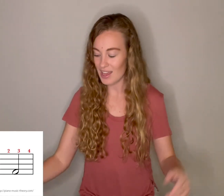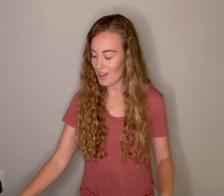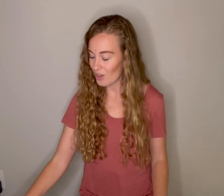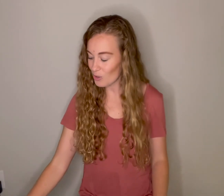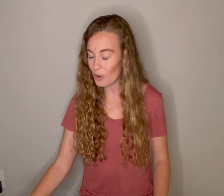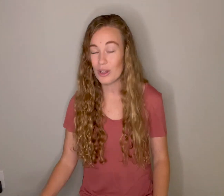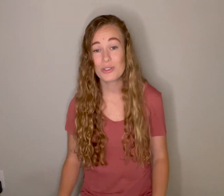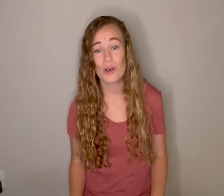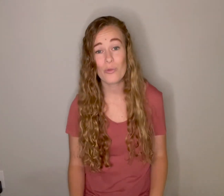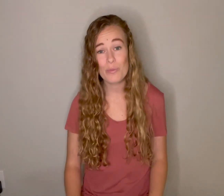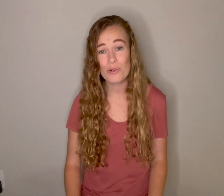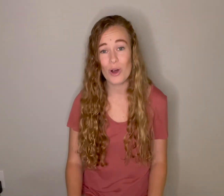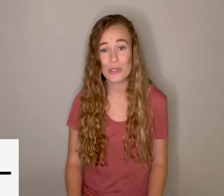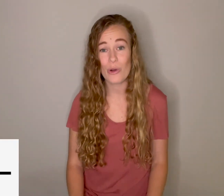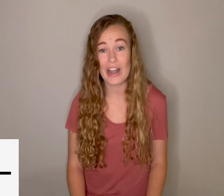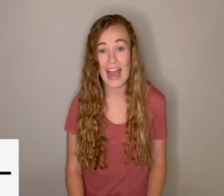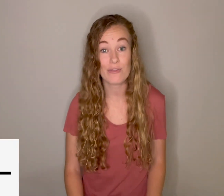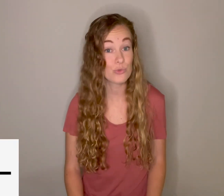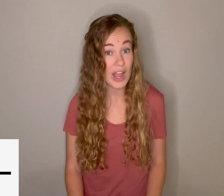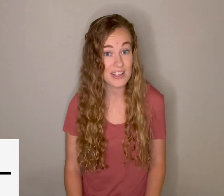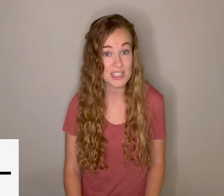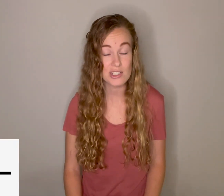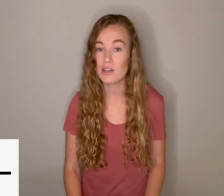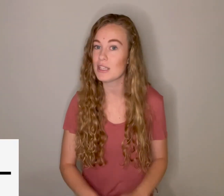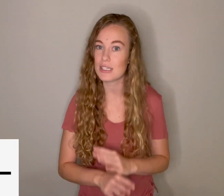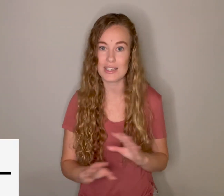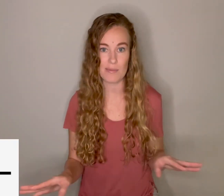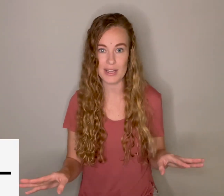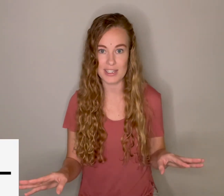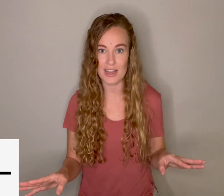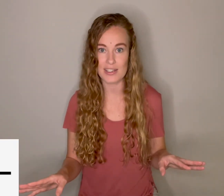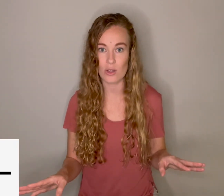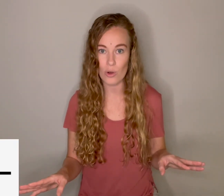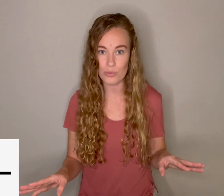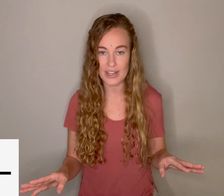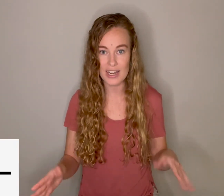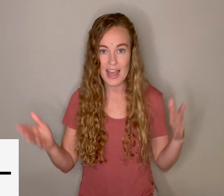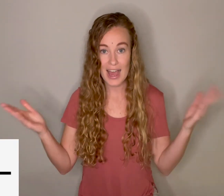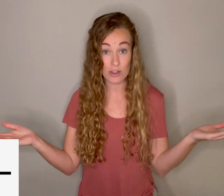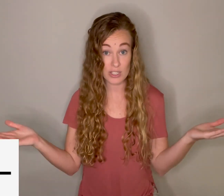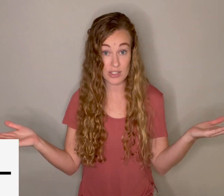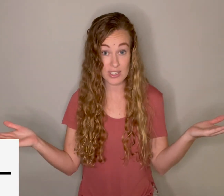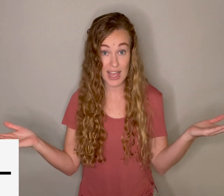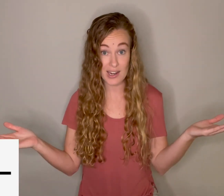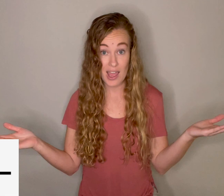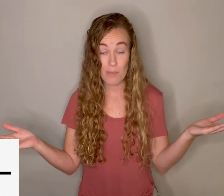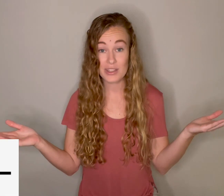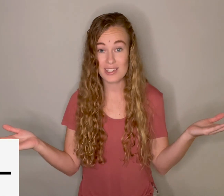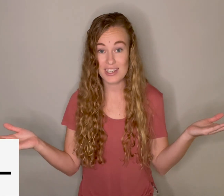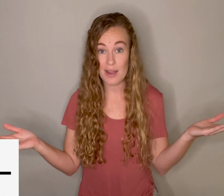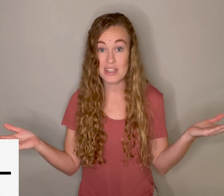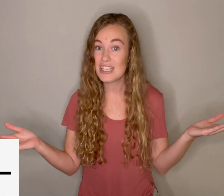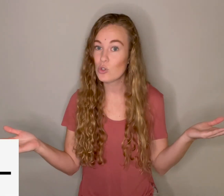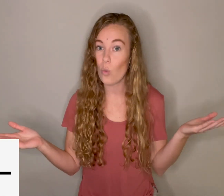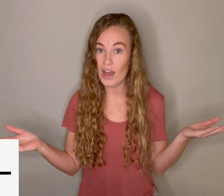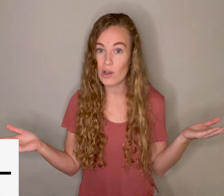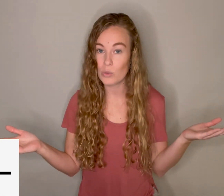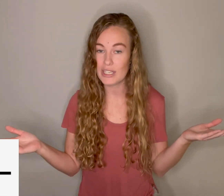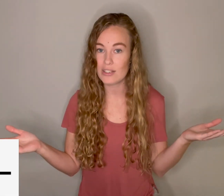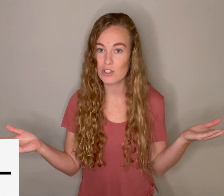Cool. So if we move on to our half rest, it's going to be the same idea as the whole rest out to the side, but this time each one only gets two